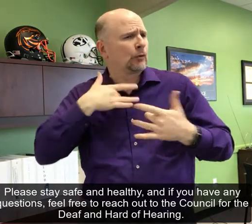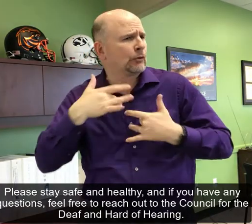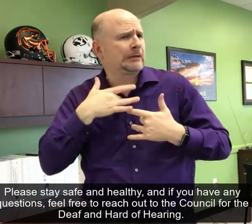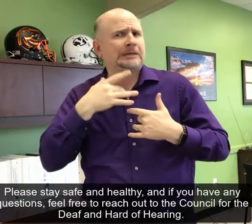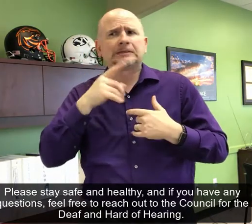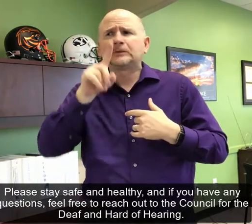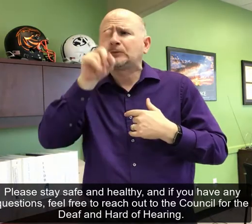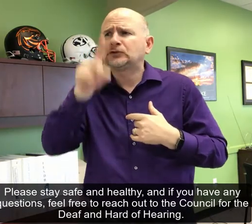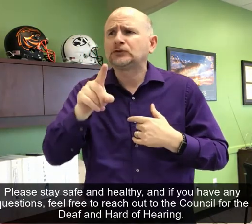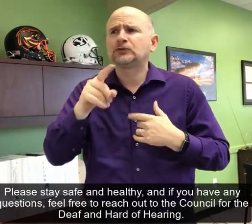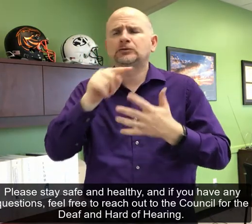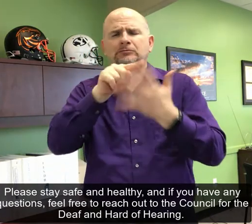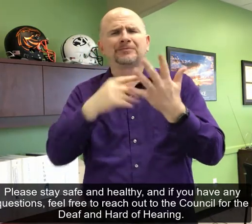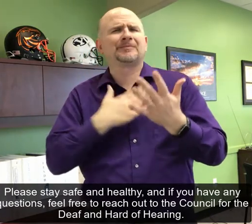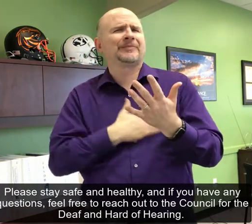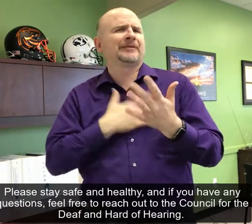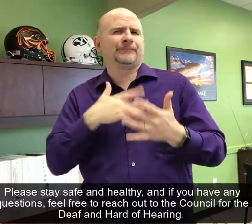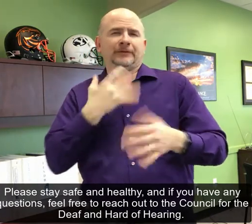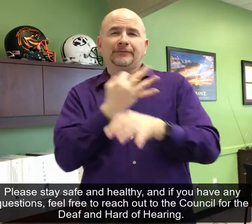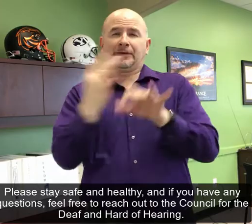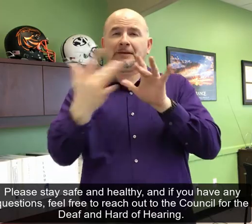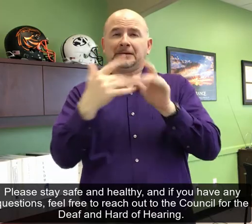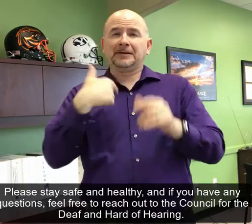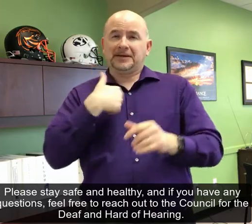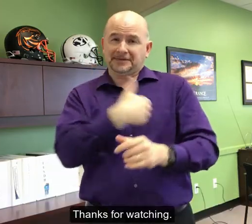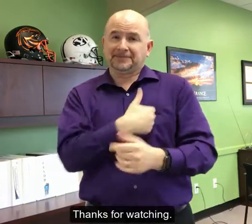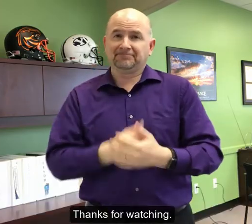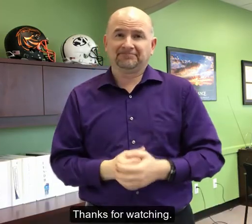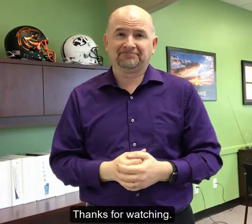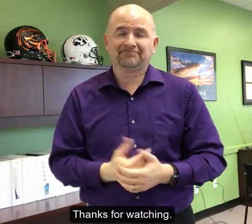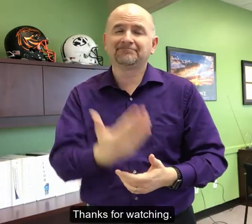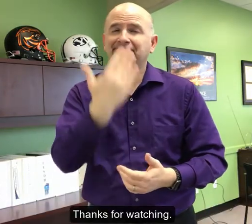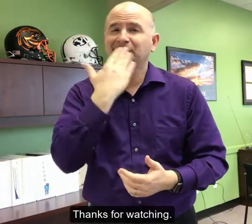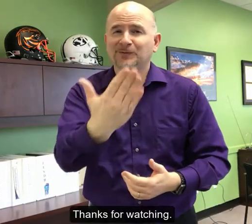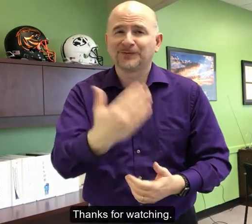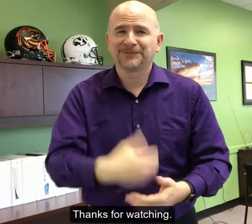feel free to reach out to the Council for the Deaf and Hard of Hearing. Please you. watching.